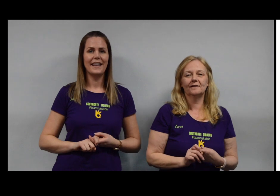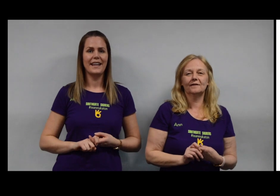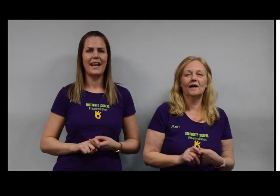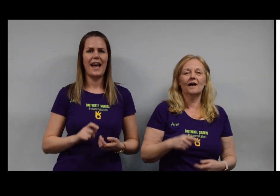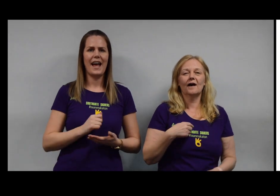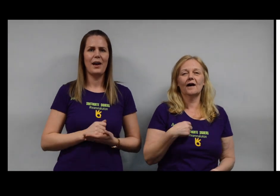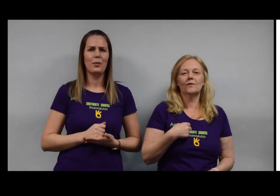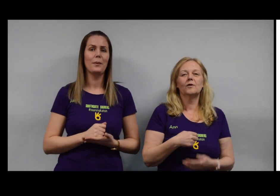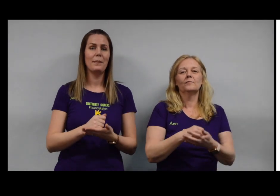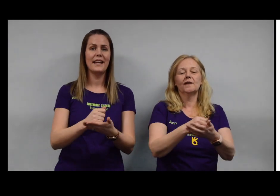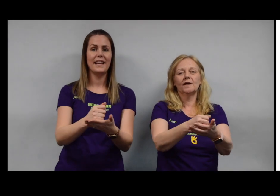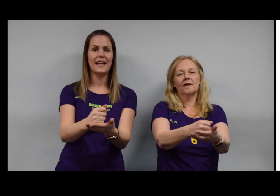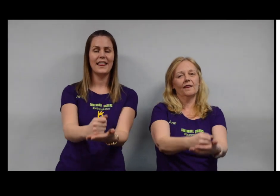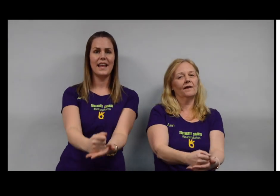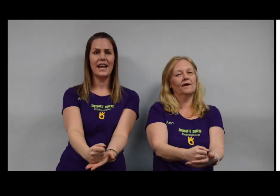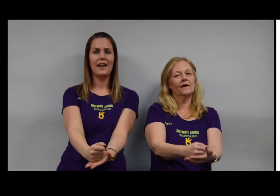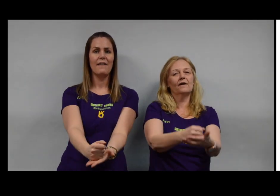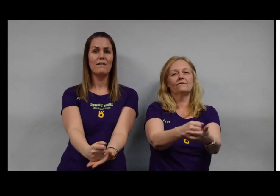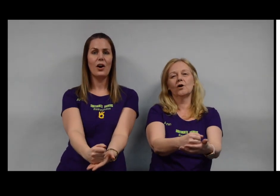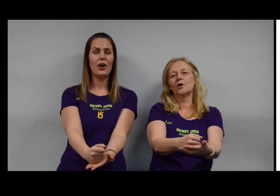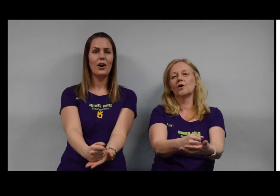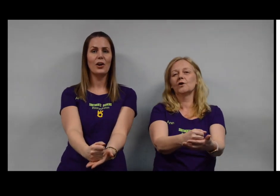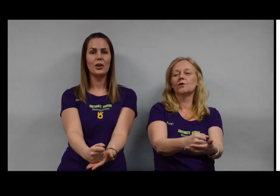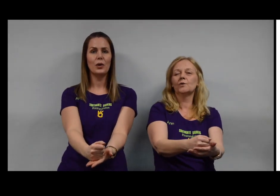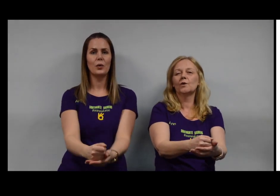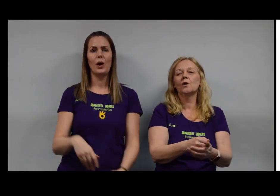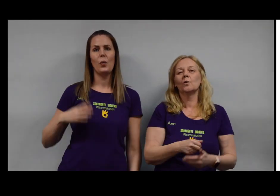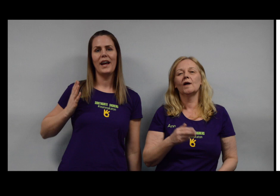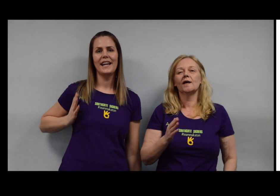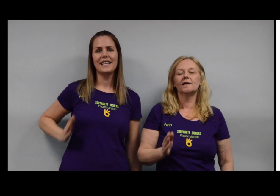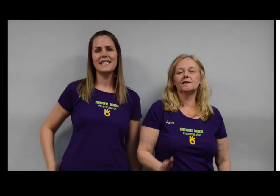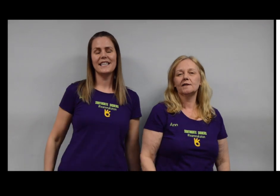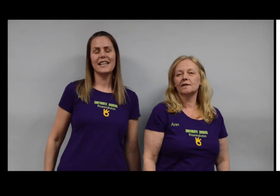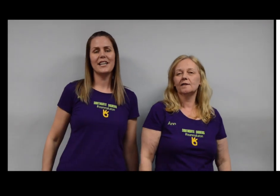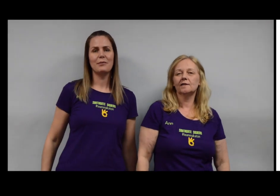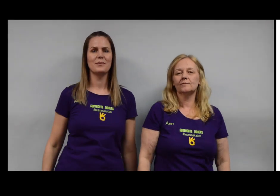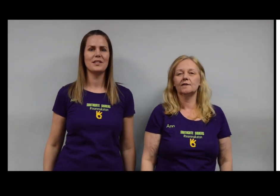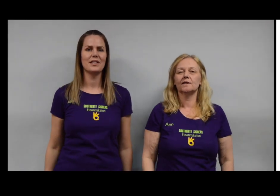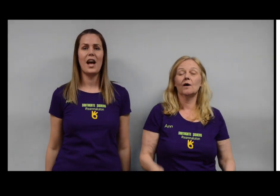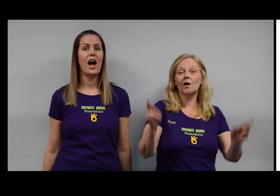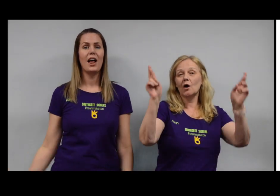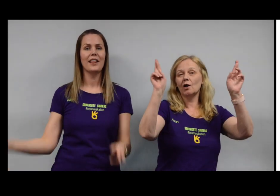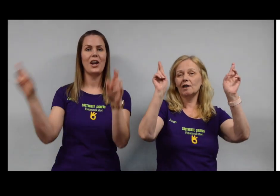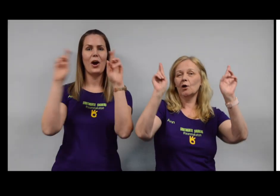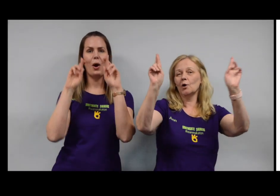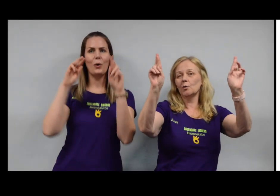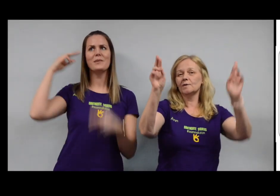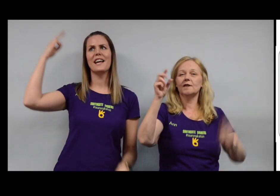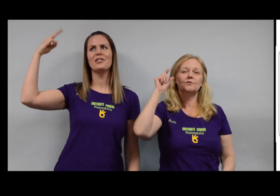I will be there for you When it seems all your hopes and